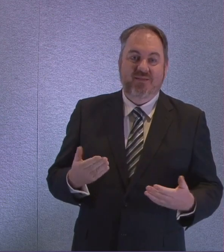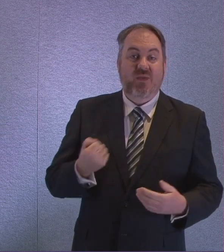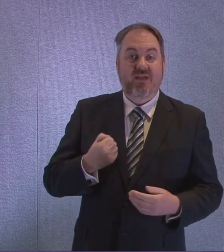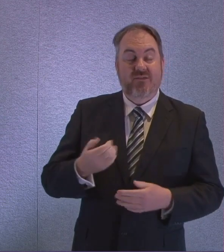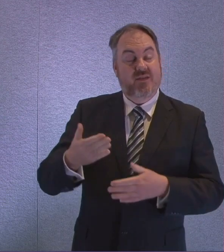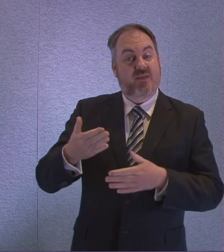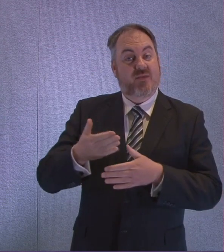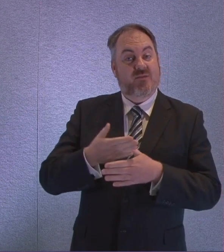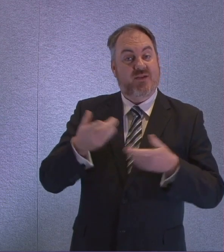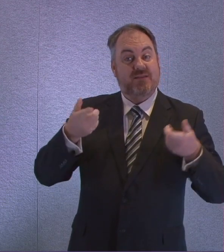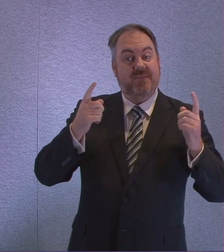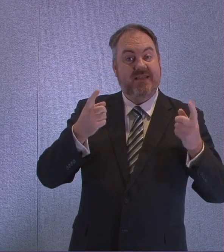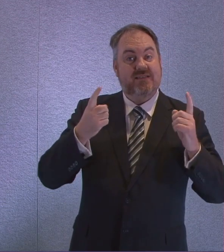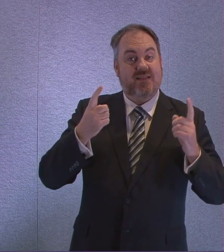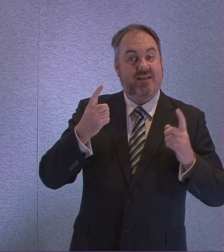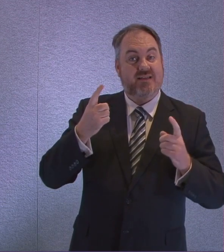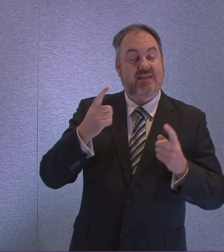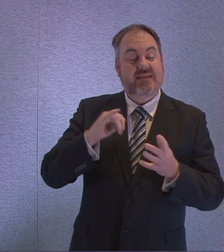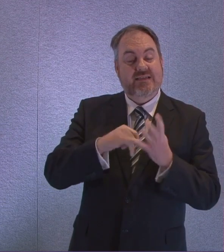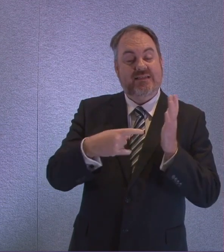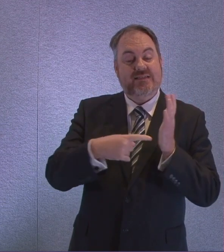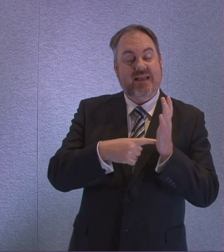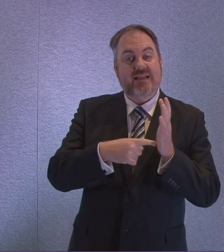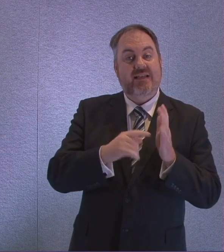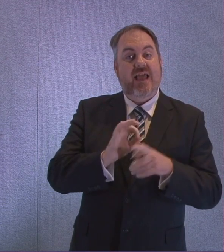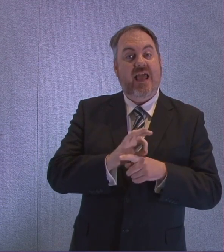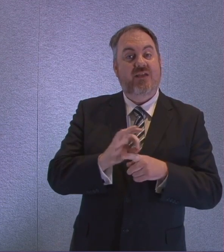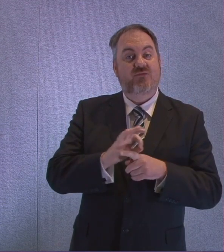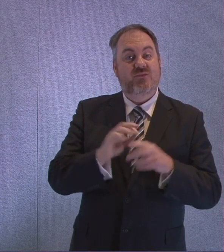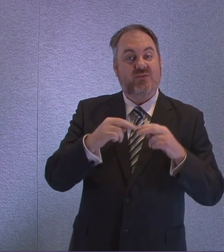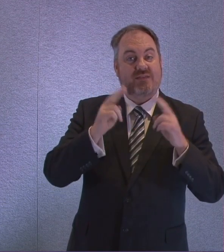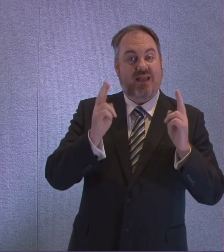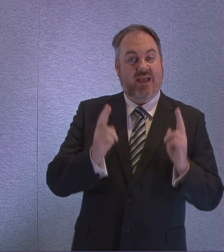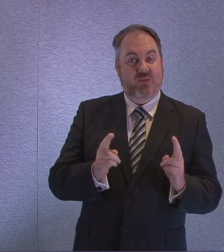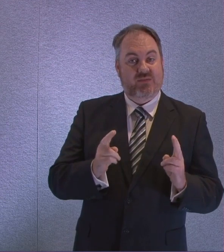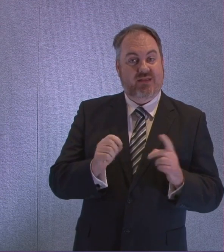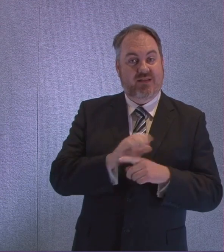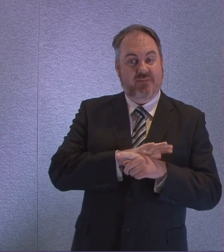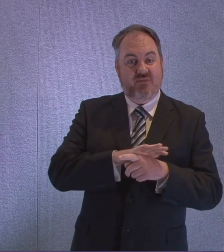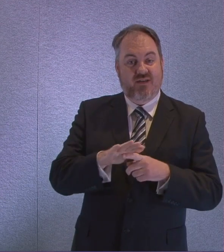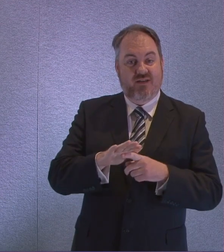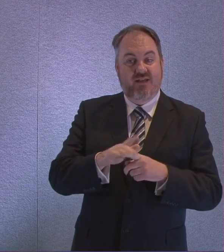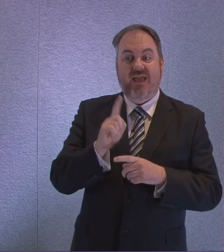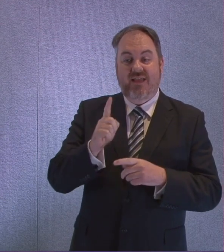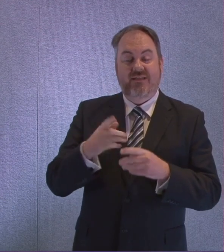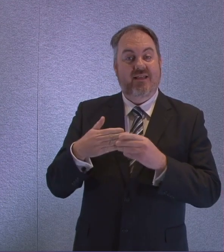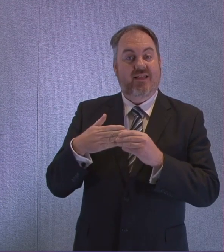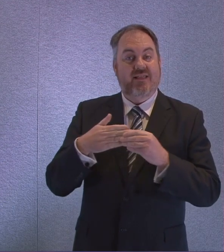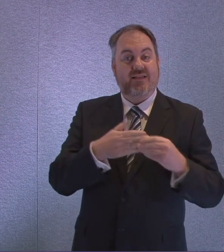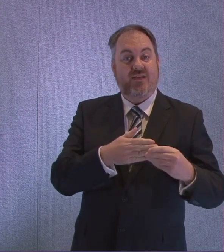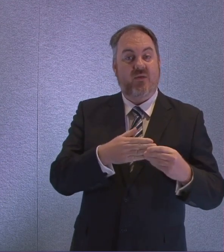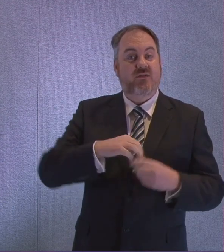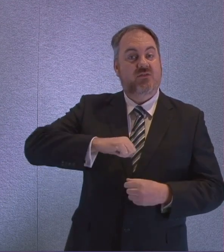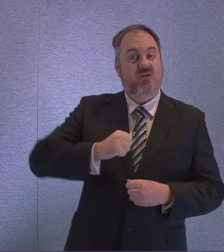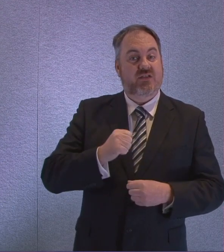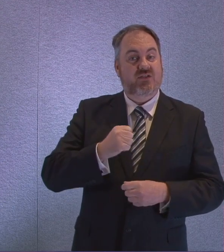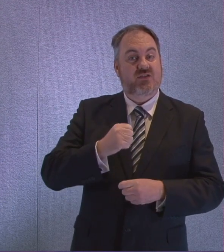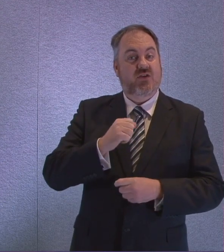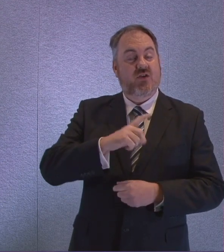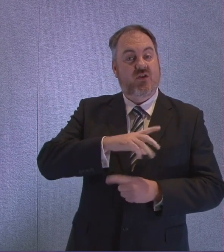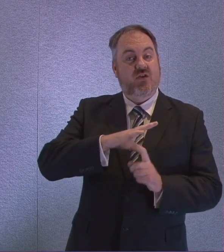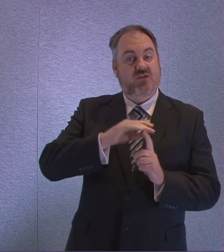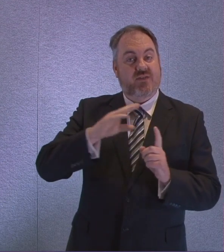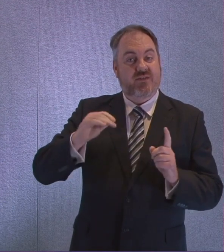from St Andrew's House in Edinburgh and from around the country, the leaders of our political parties. The leader of the Scottish Conservatives, Jackson